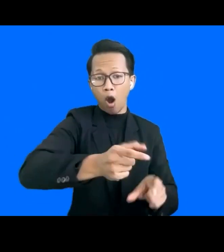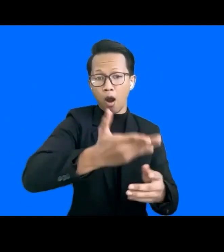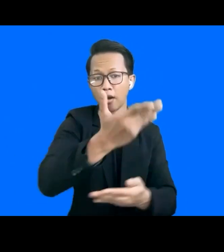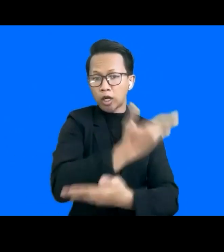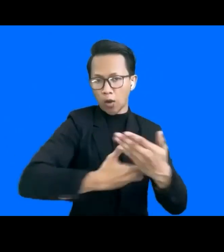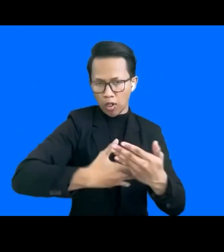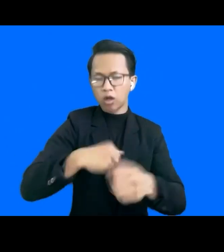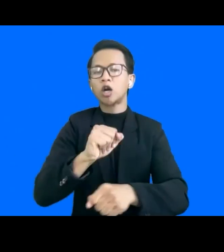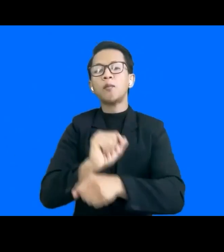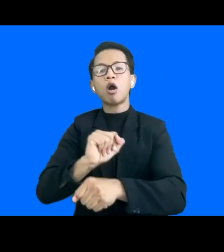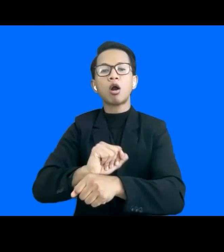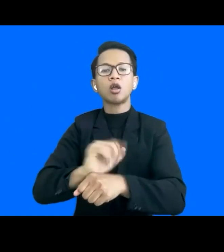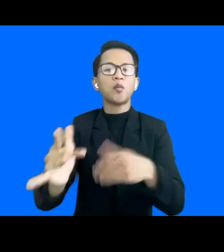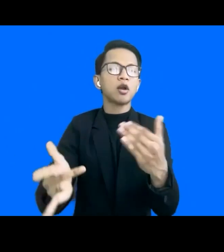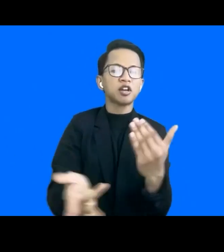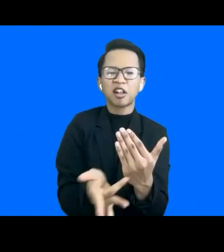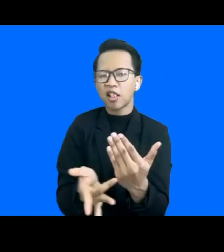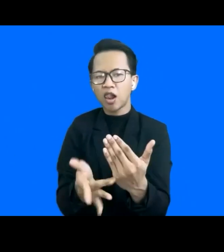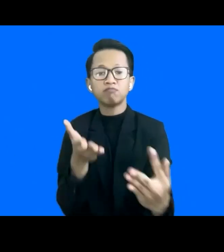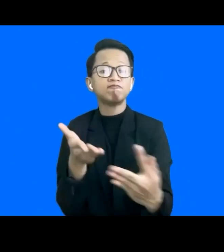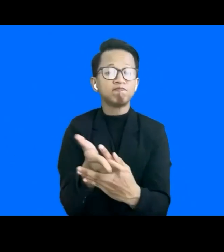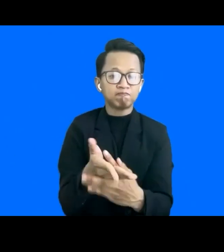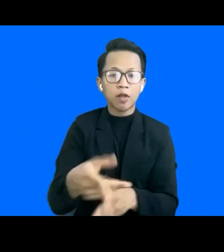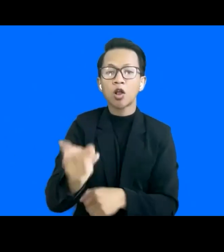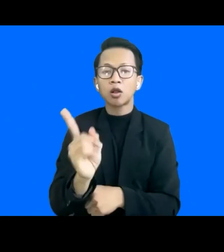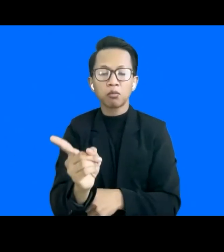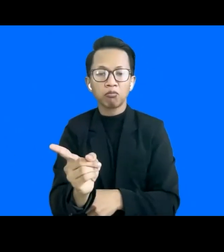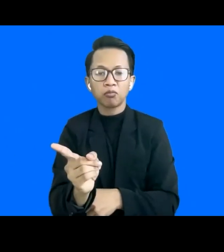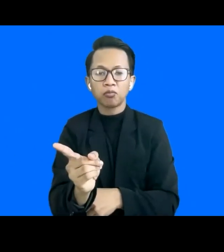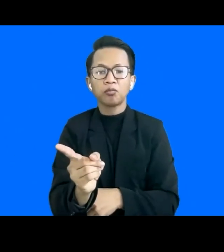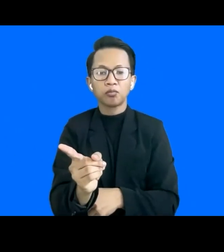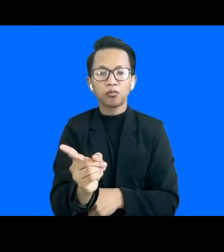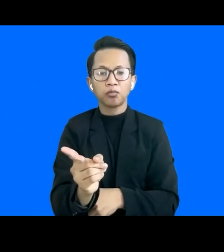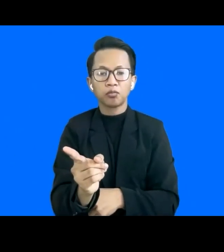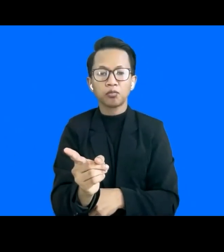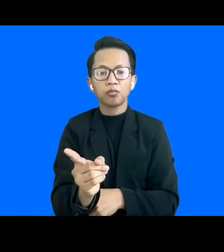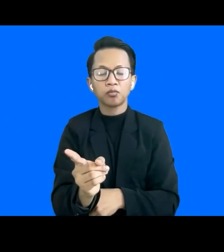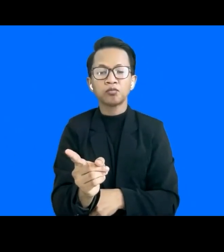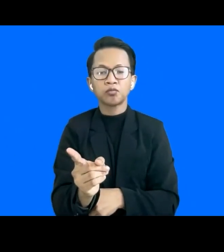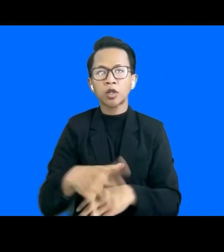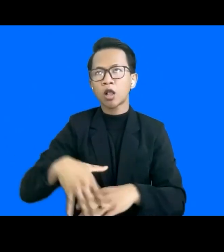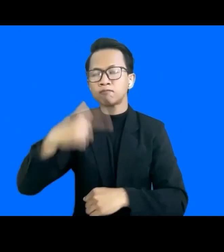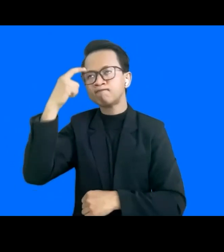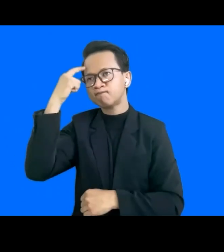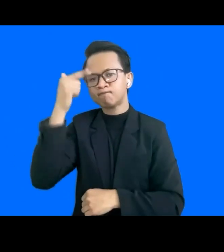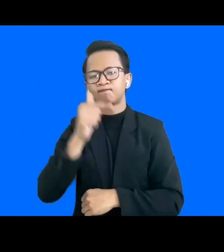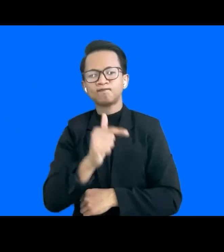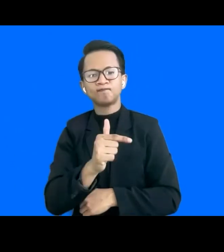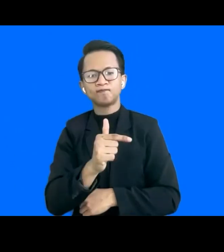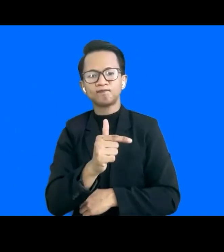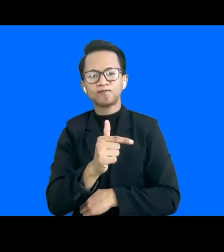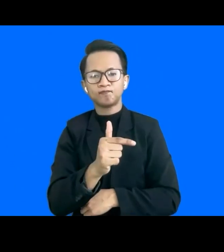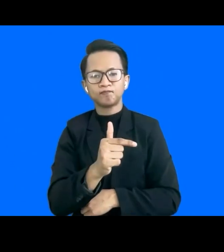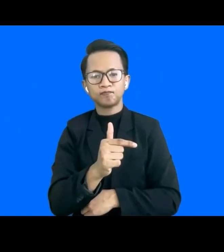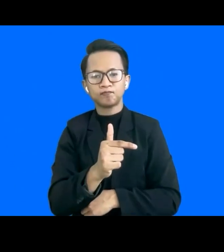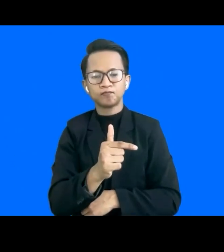in the digital world today. That skillsets don't match, I think, don't match the needs of the